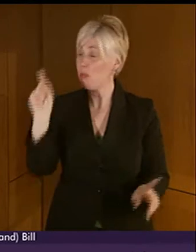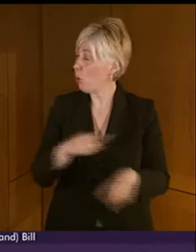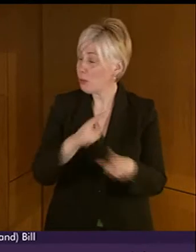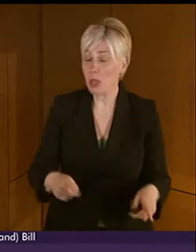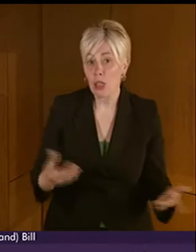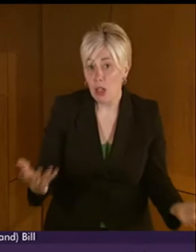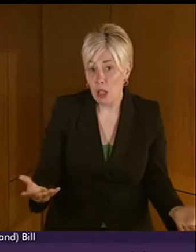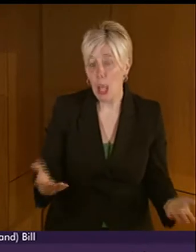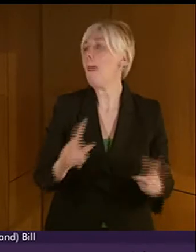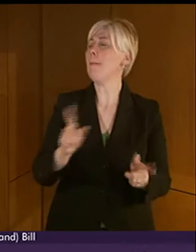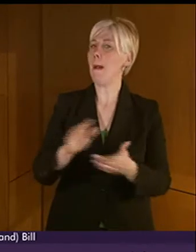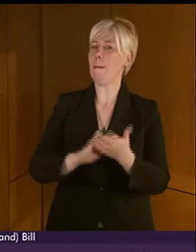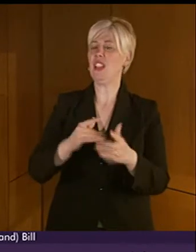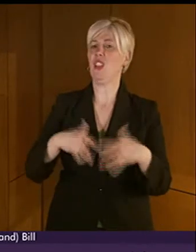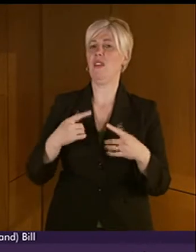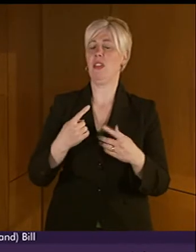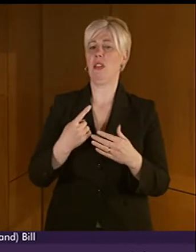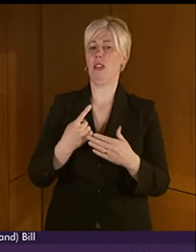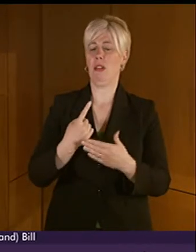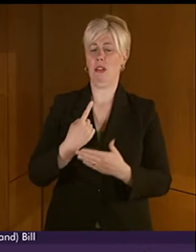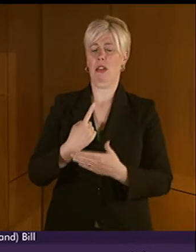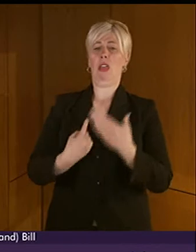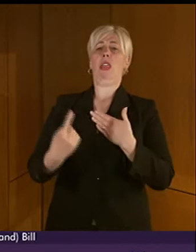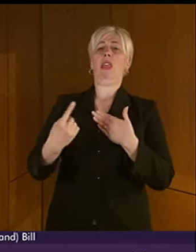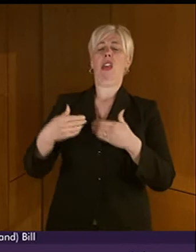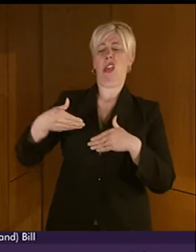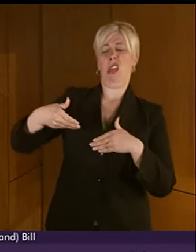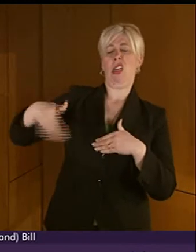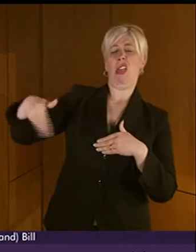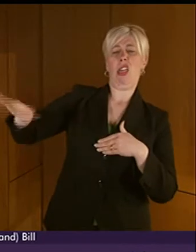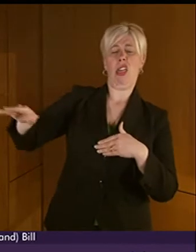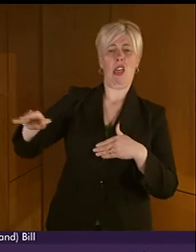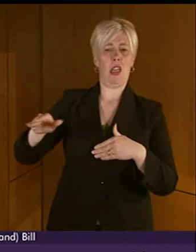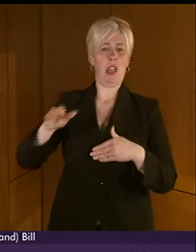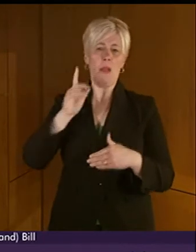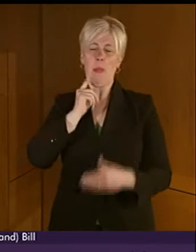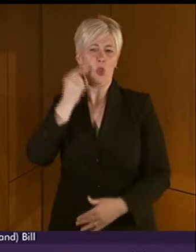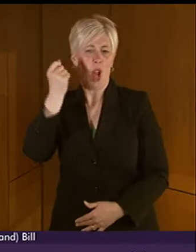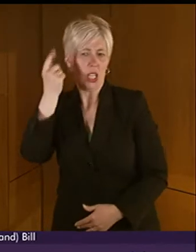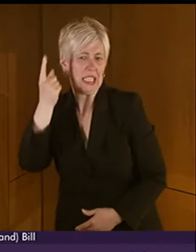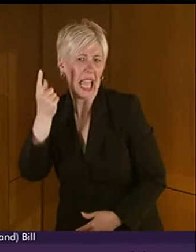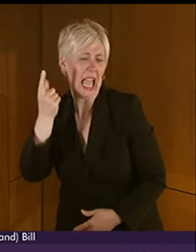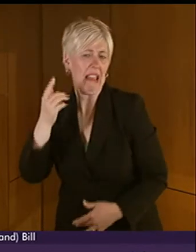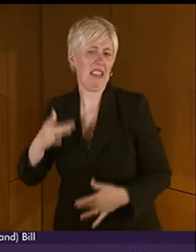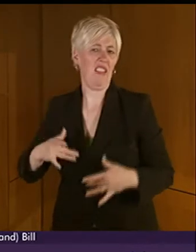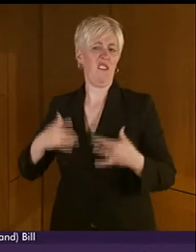lead to them feeling marginalised, shut out, misunderstood and isolated.